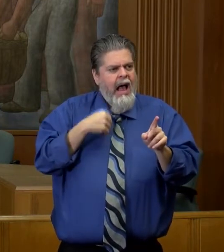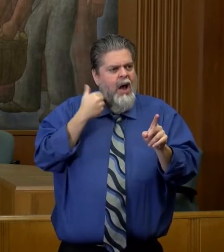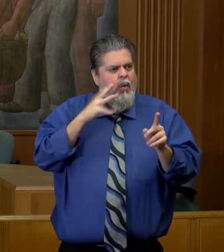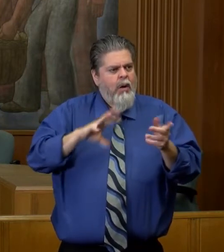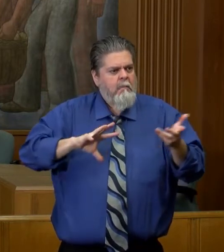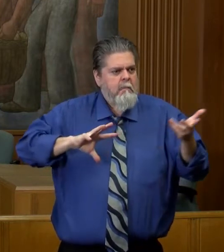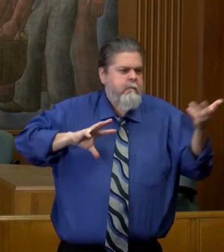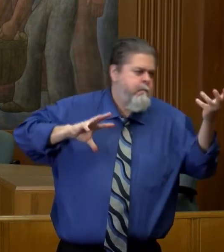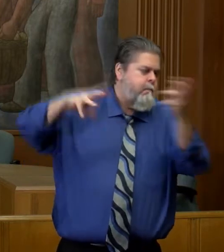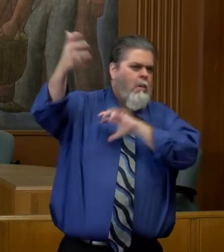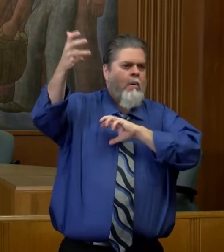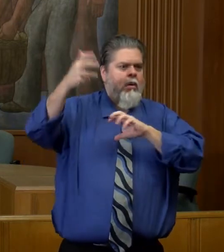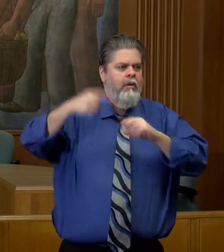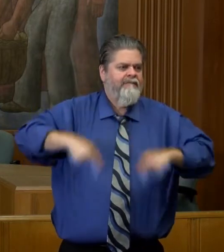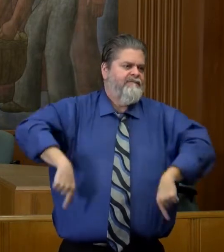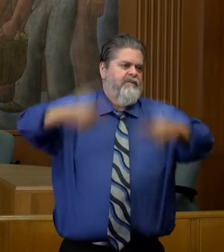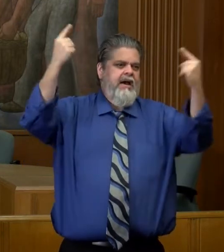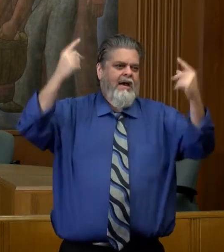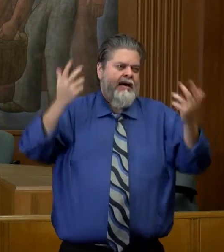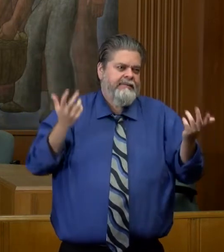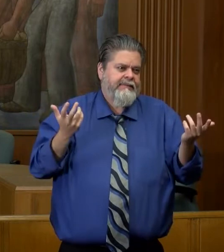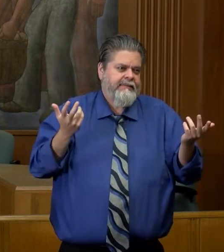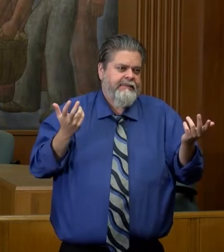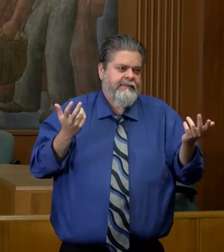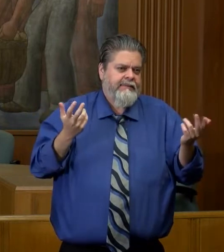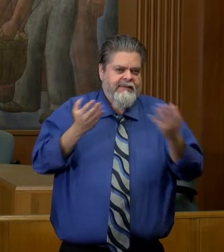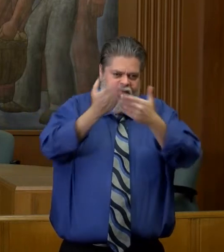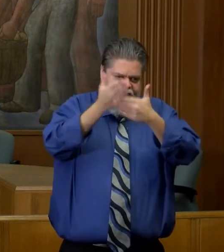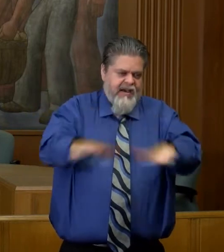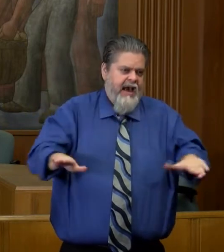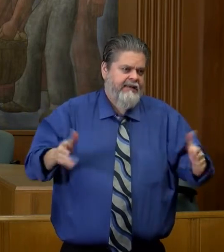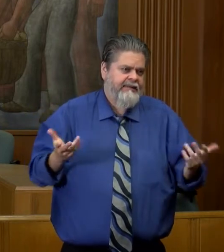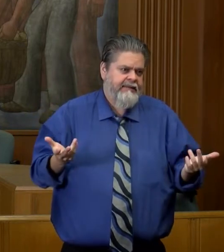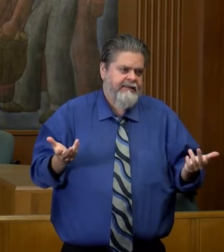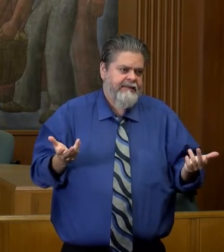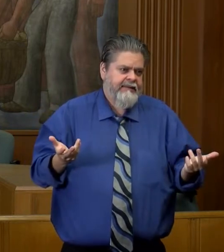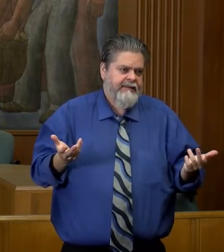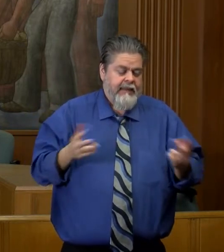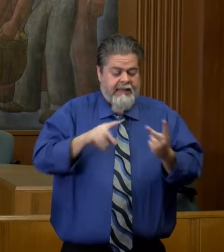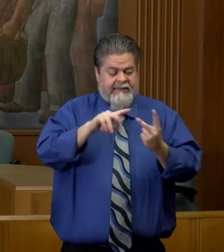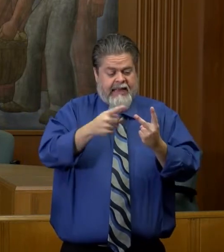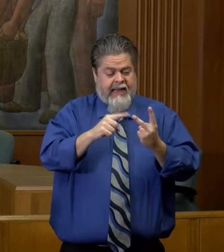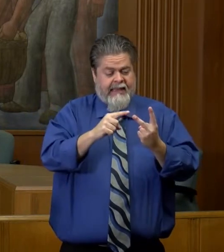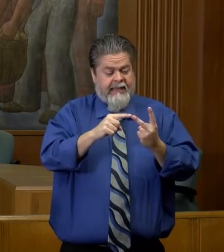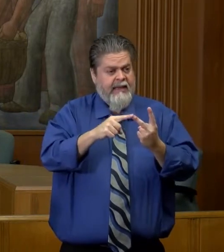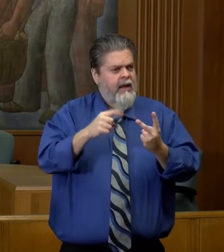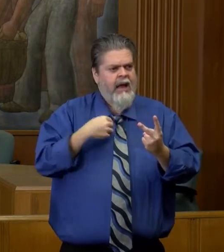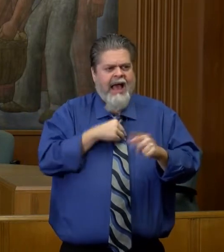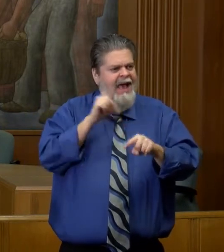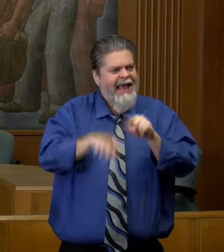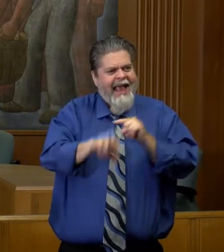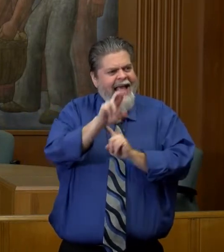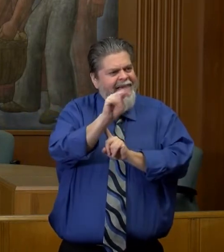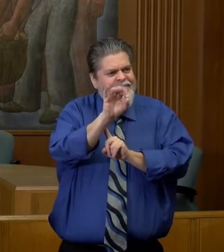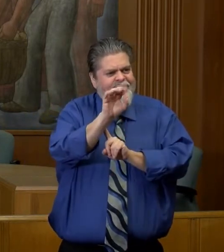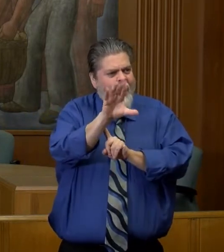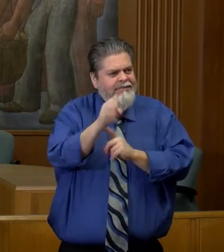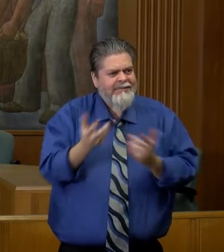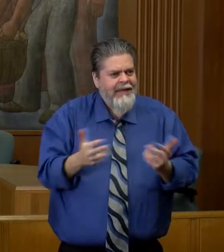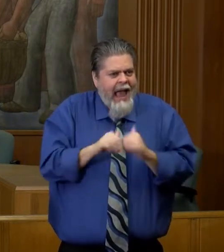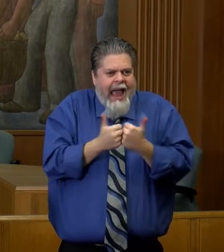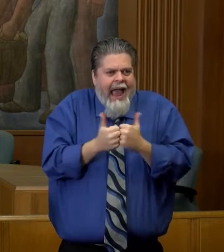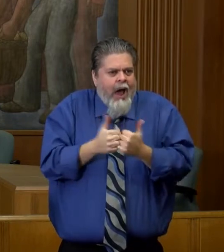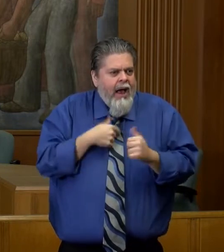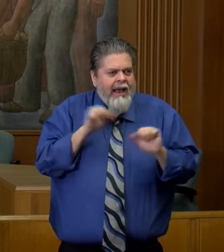destroy a city, and I've seen it, divide a city. Secondly, it's not enforceable. I don't know how you